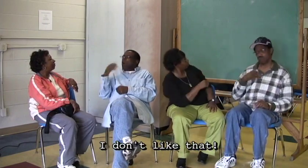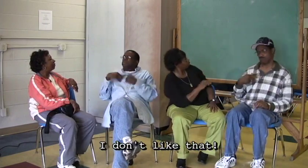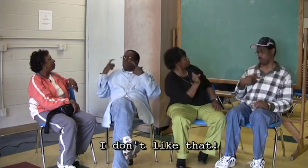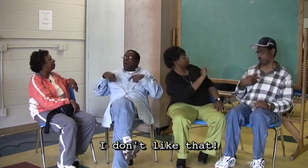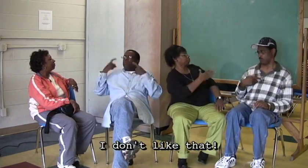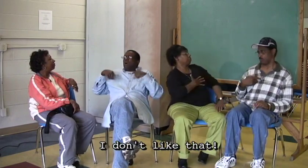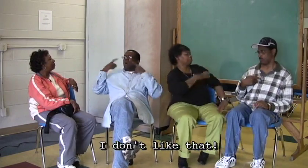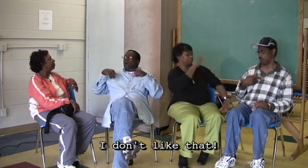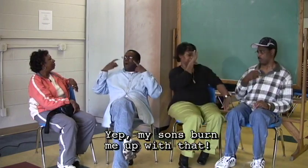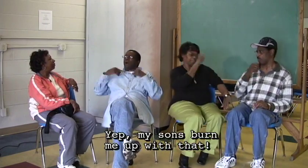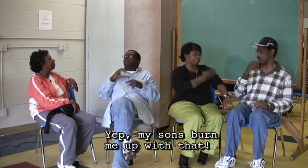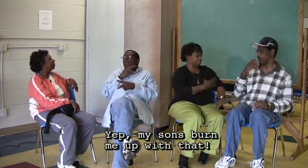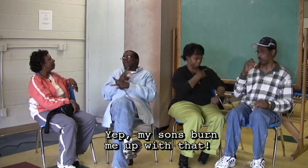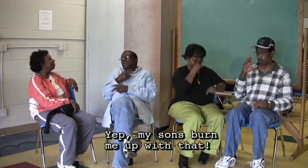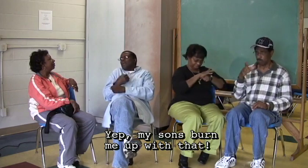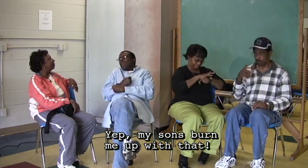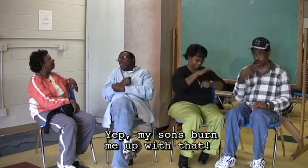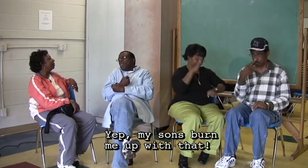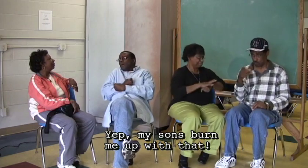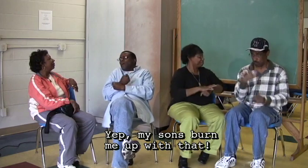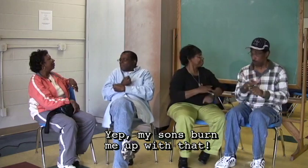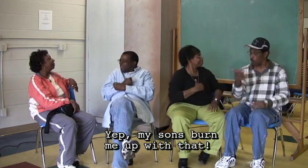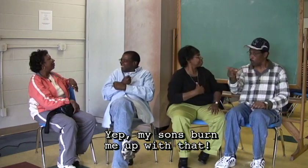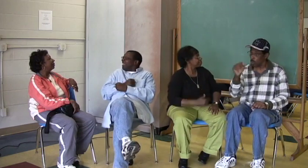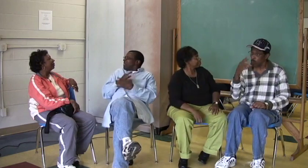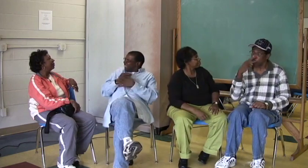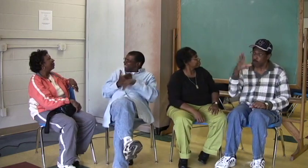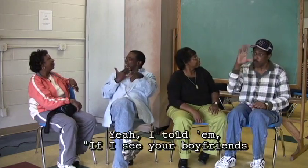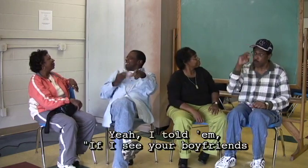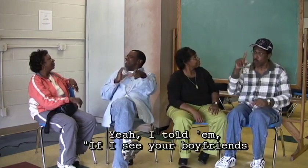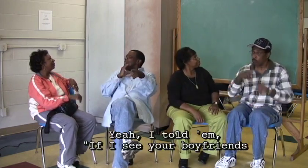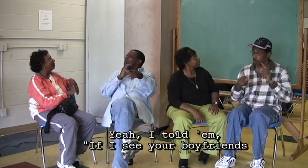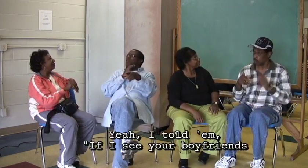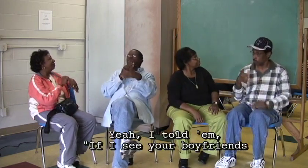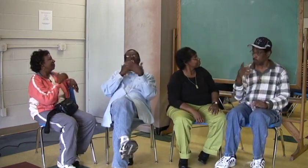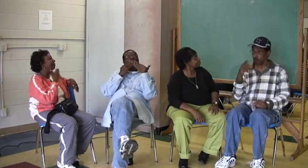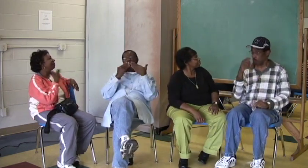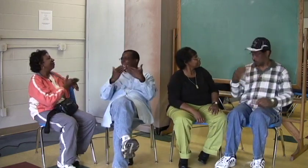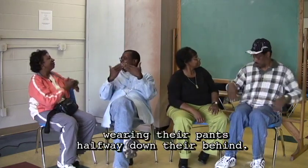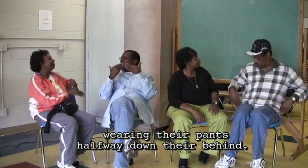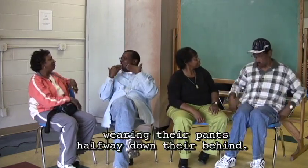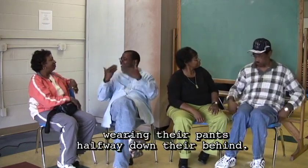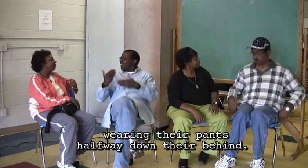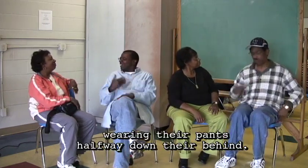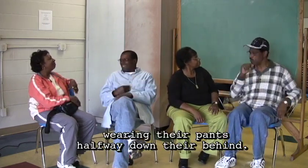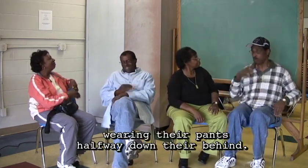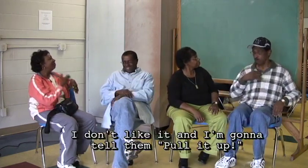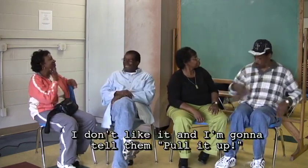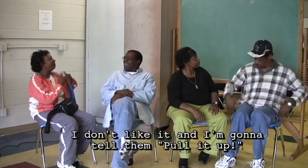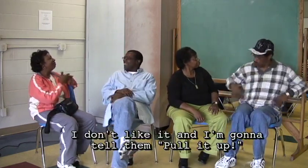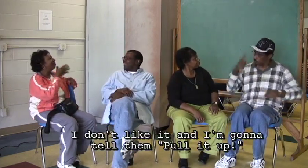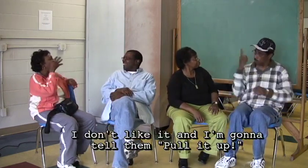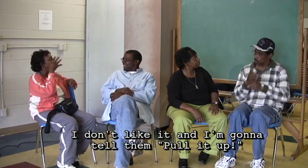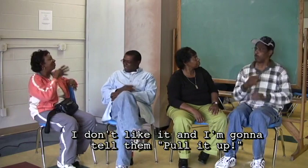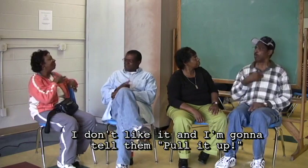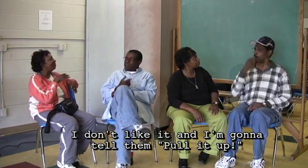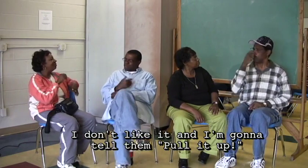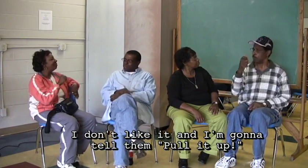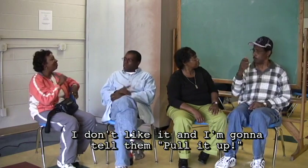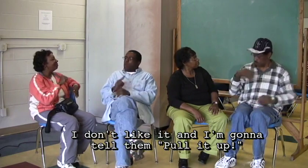Mm I don't like that. Yep, my sons, burn me up with that. I I told them, if I see your boyfriend's wearing their pants halfway down their behind, I don't like it, and I'm going to